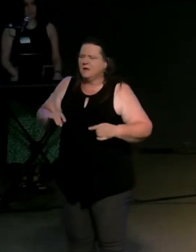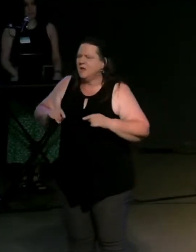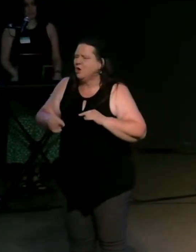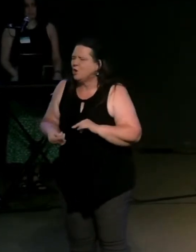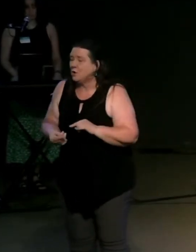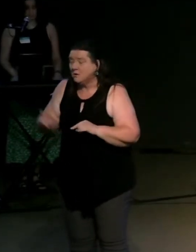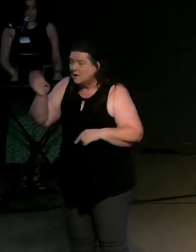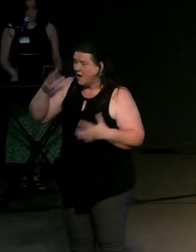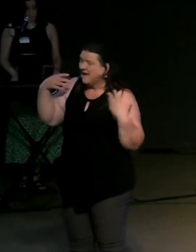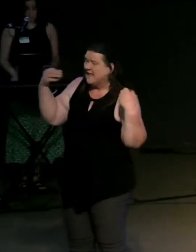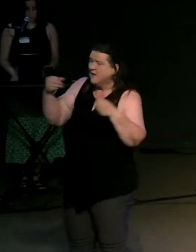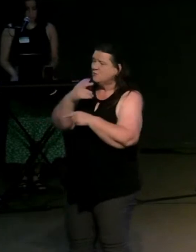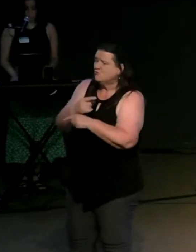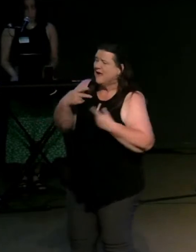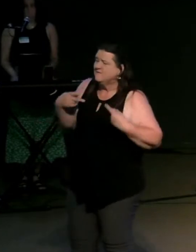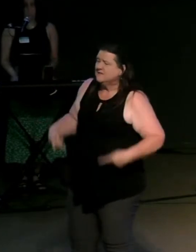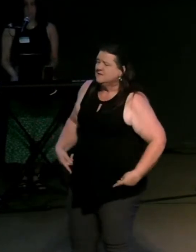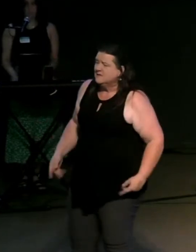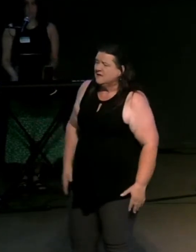heals today physically